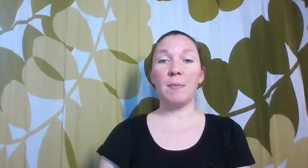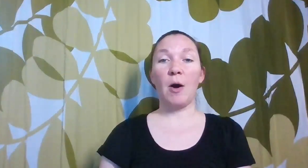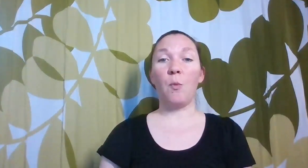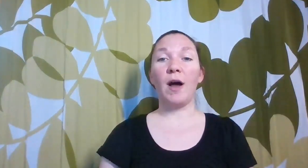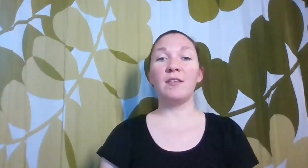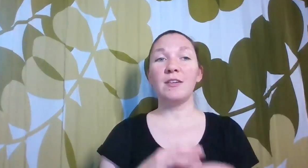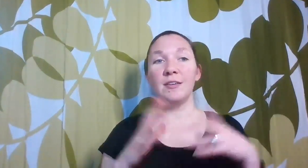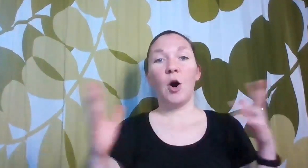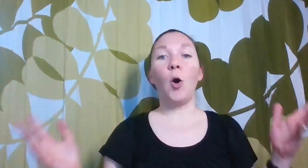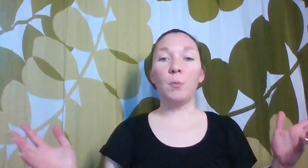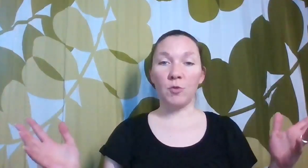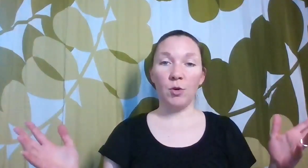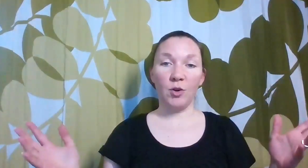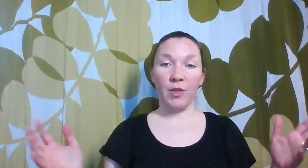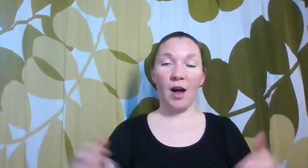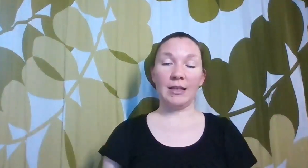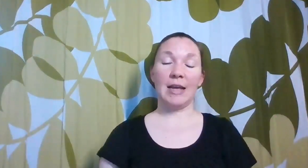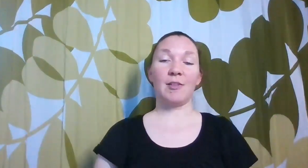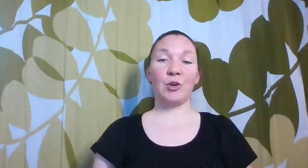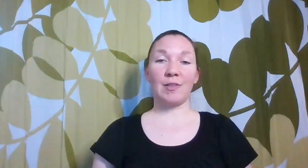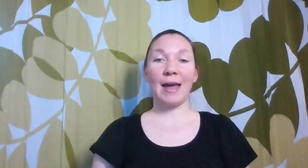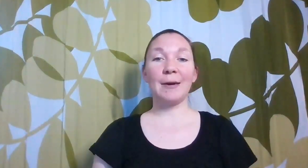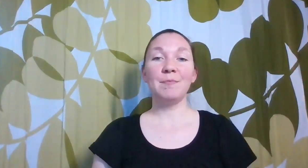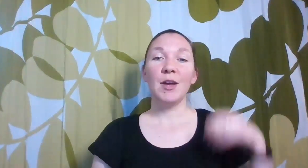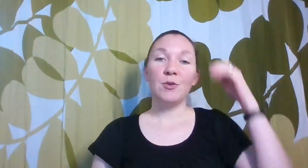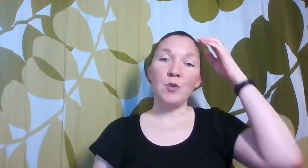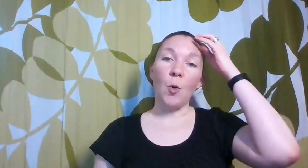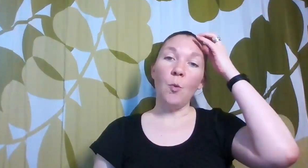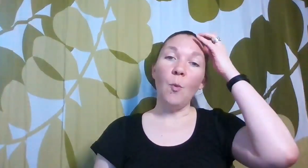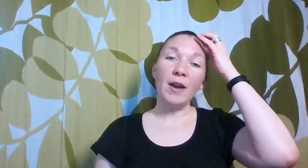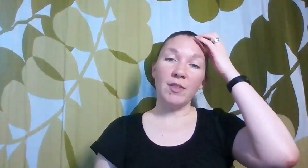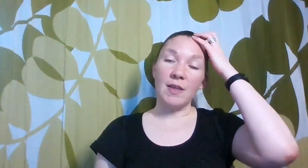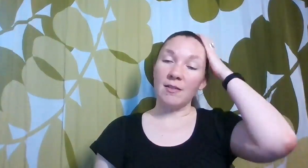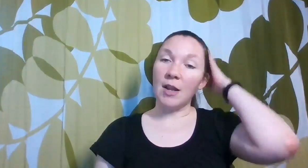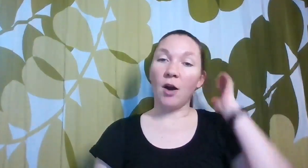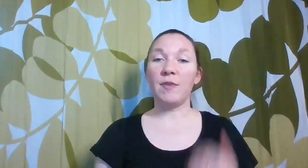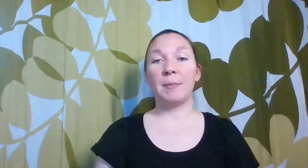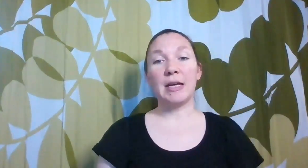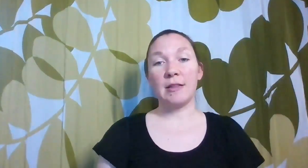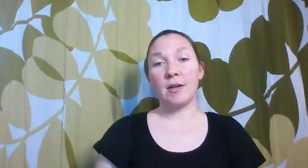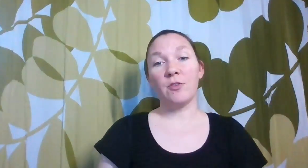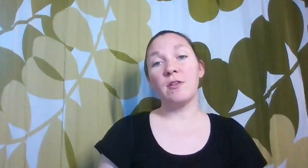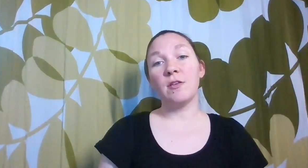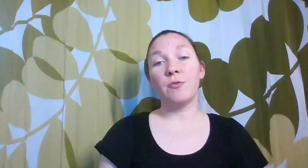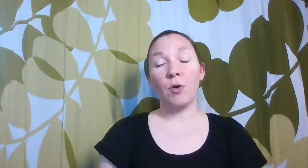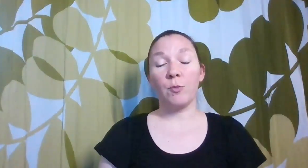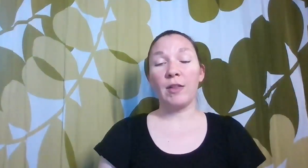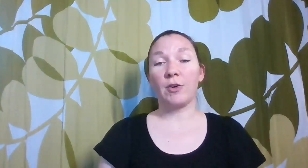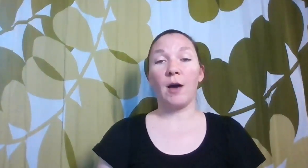about what homeschool over the holidays looks like. So one of the things that our family considers is, of course, whether or not